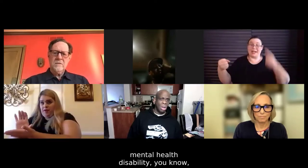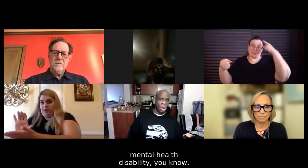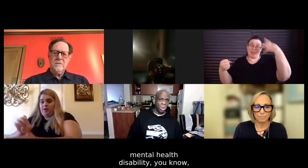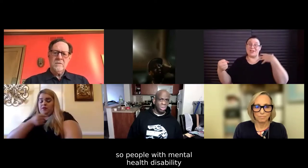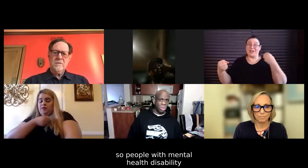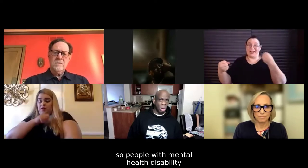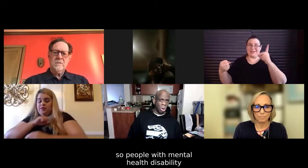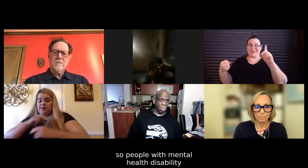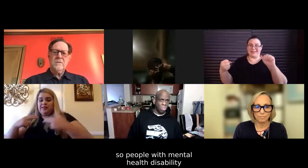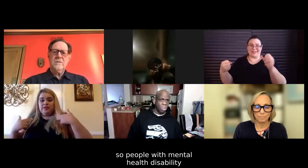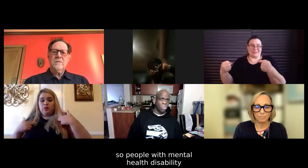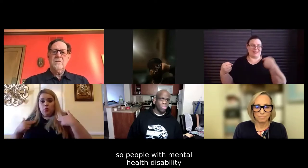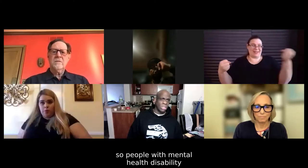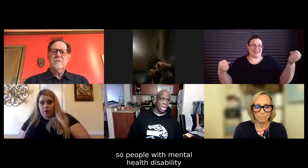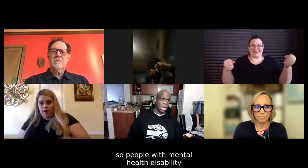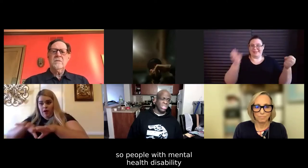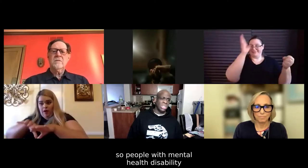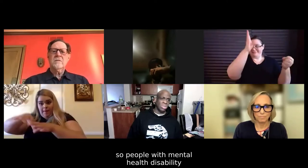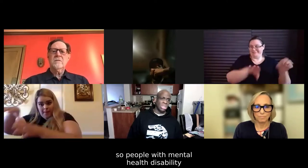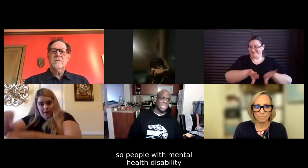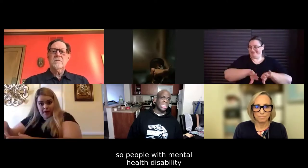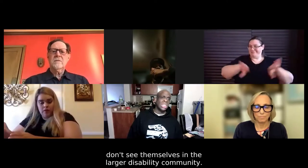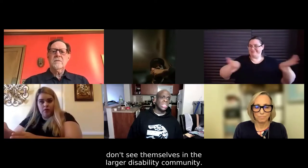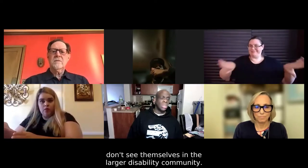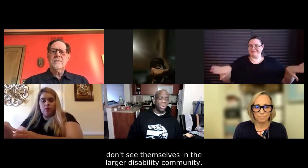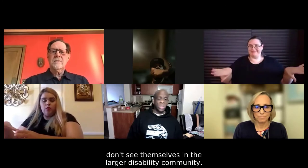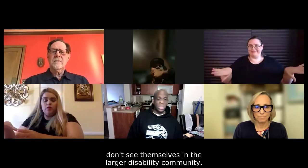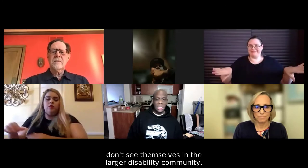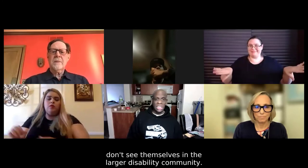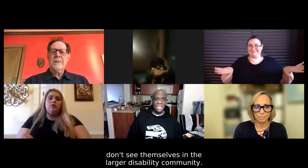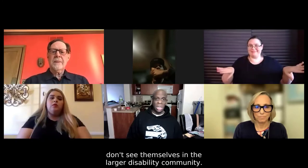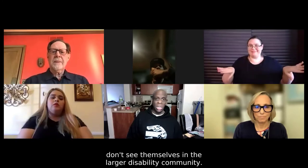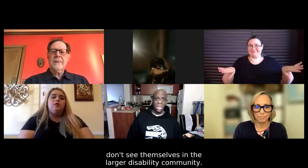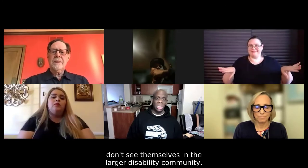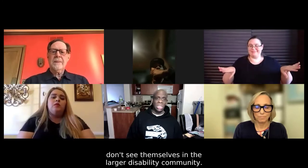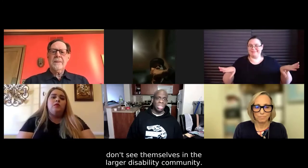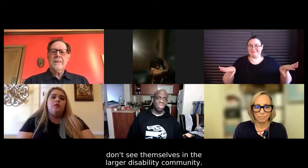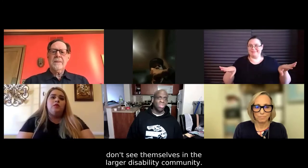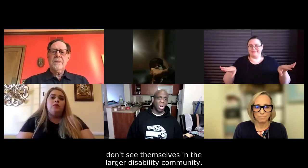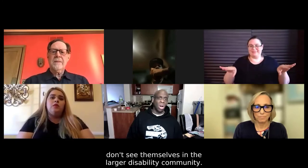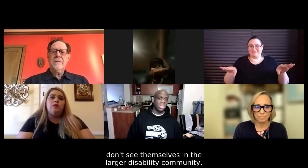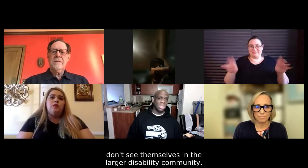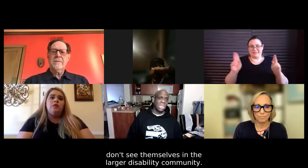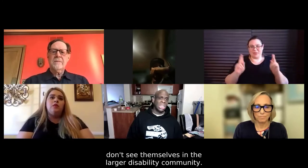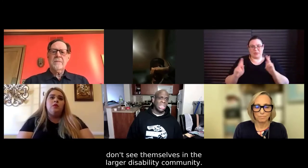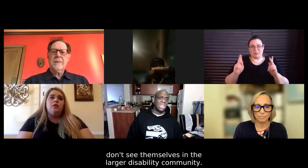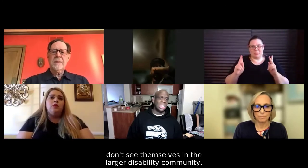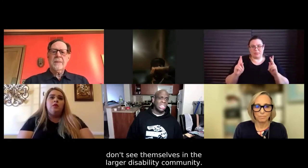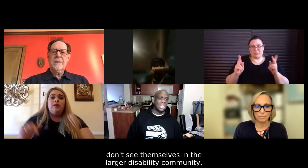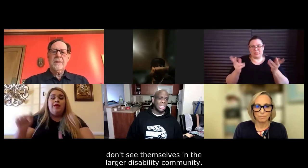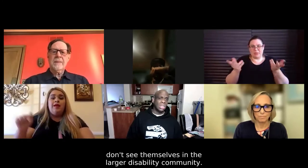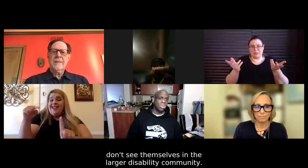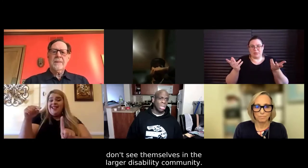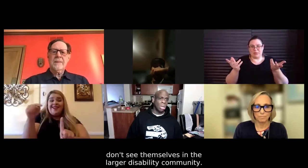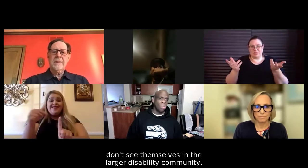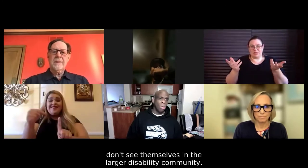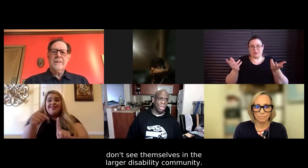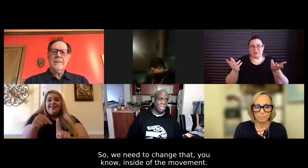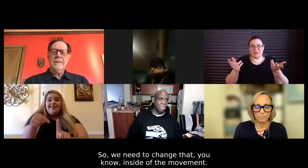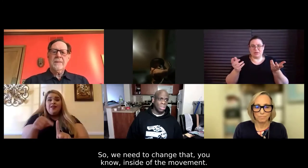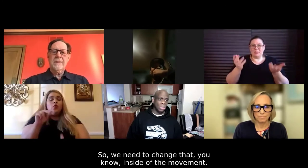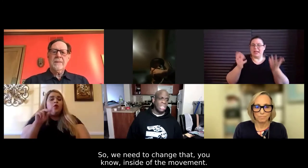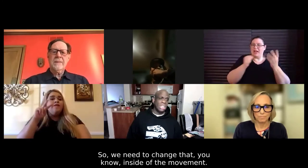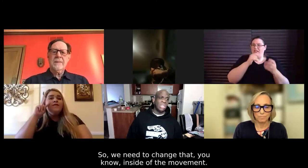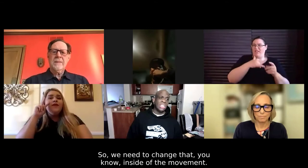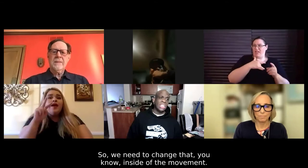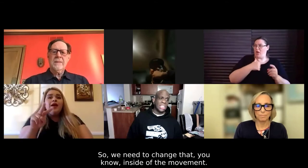you know. So, people with mental health disabilities don't see themselves in a larger disability community.